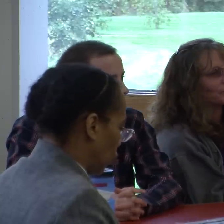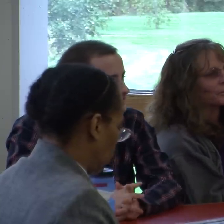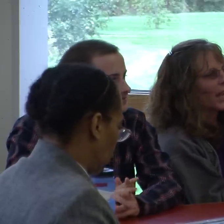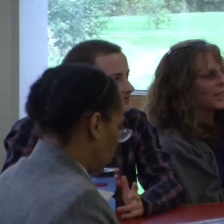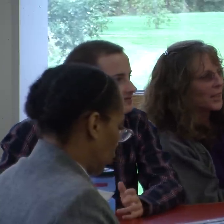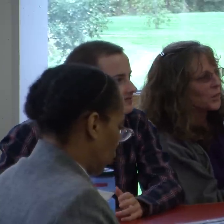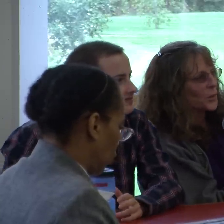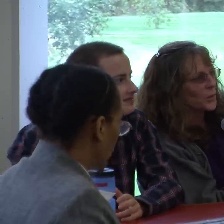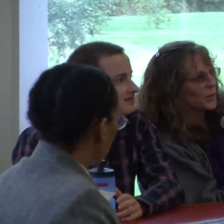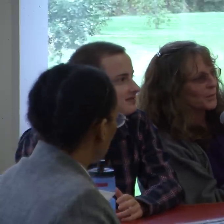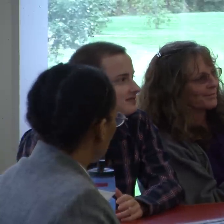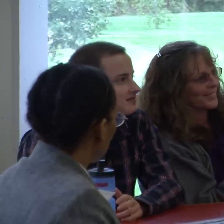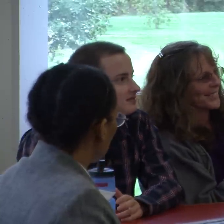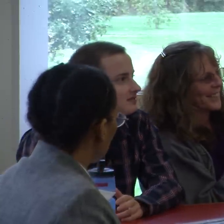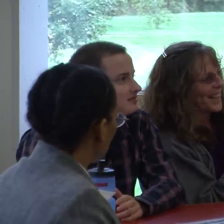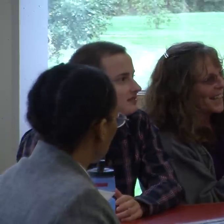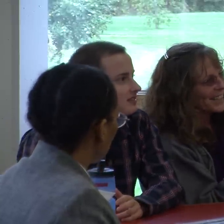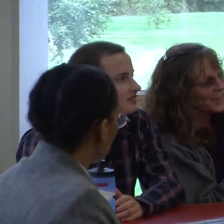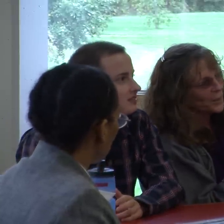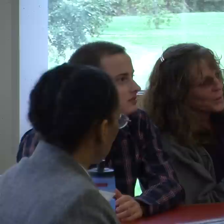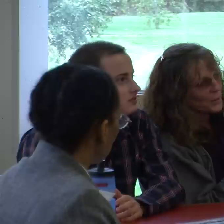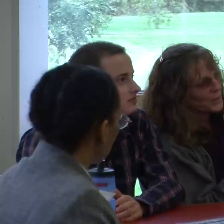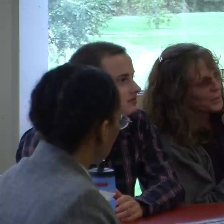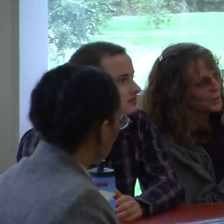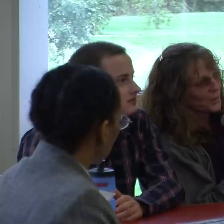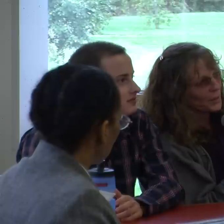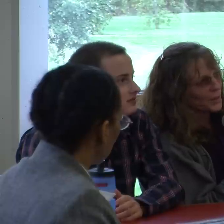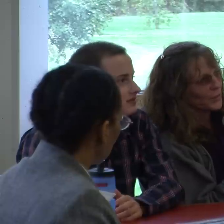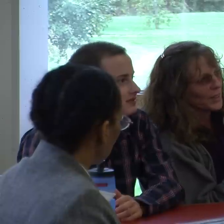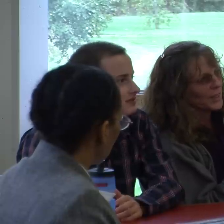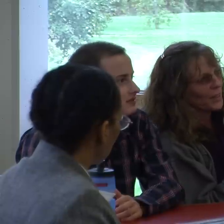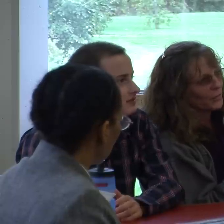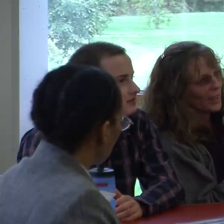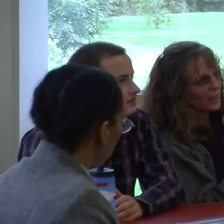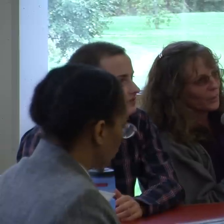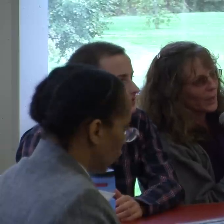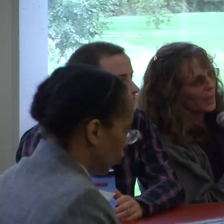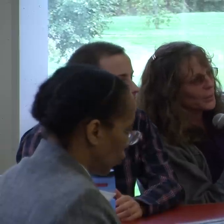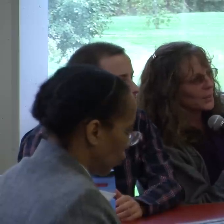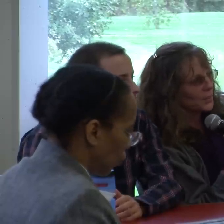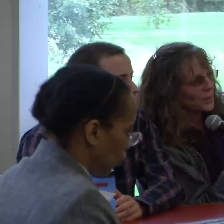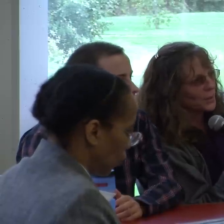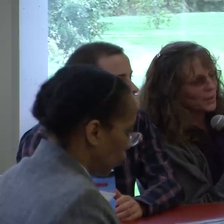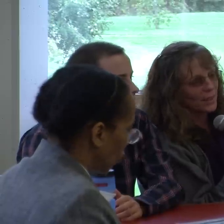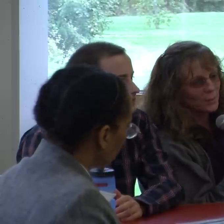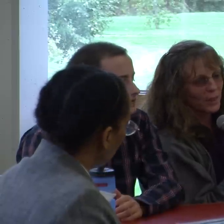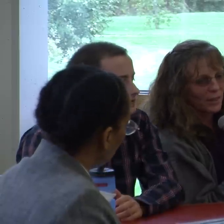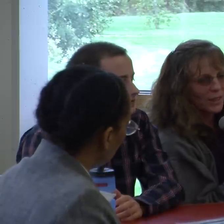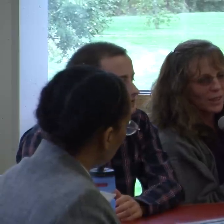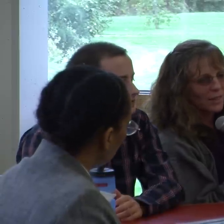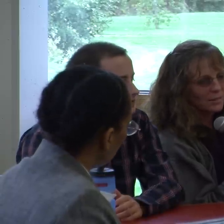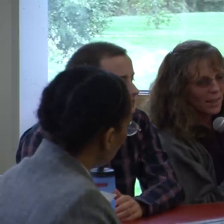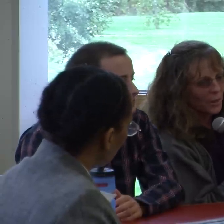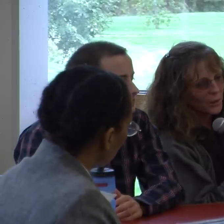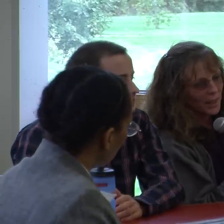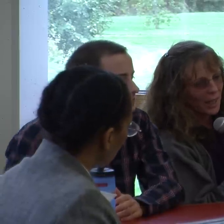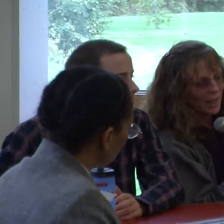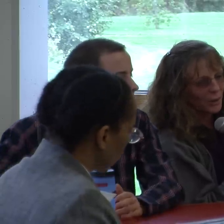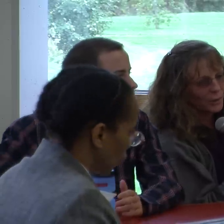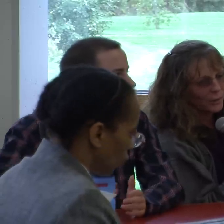I didn't go to the schools, I was going to get back. When I was in school, they suddenly realized that I couldn't do it.